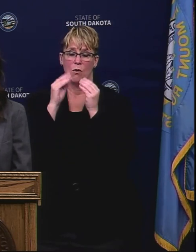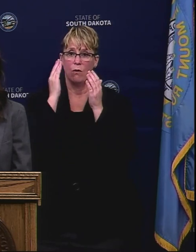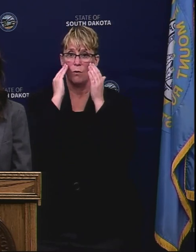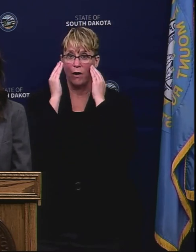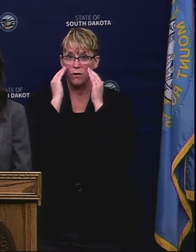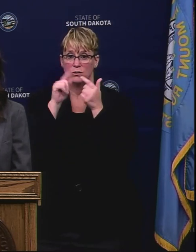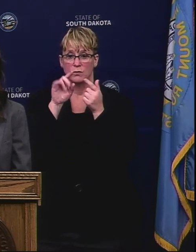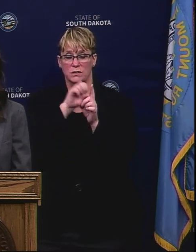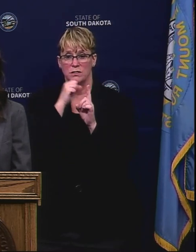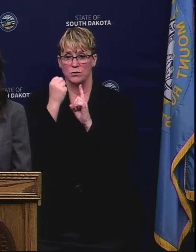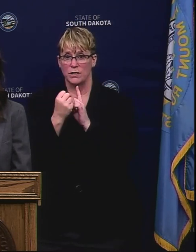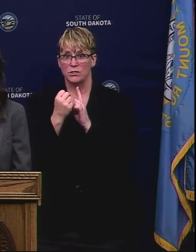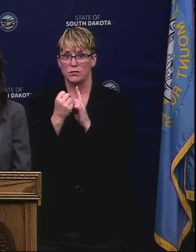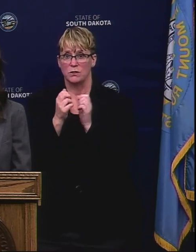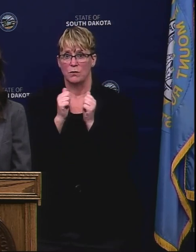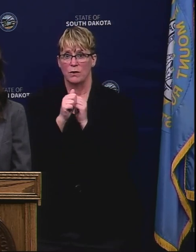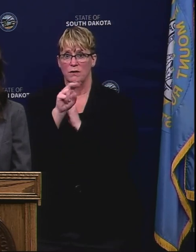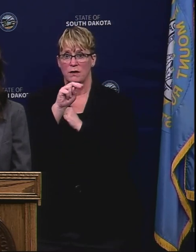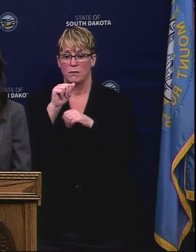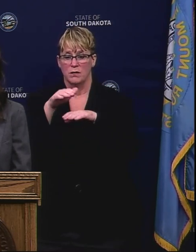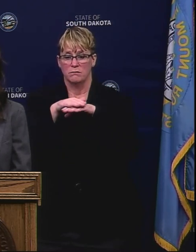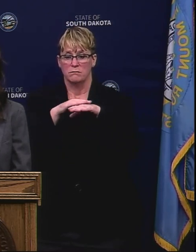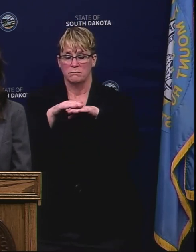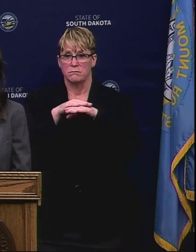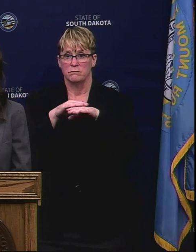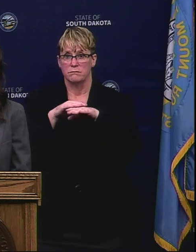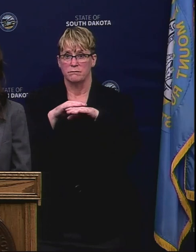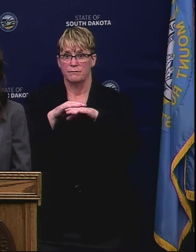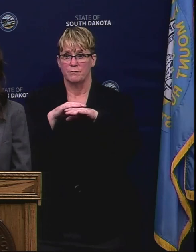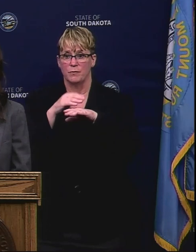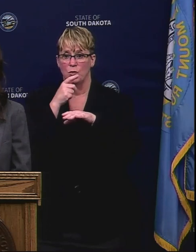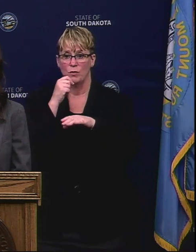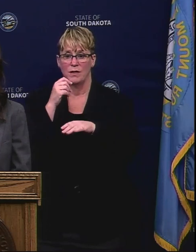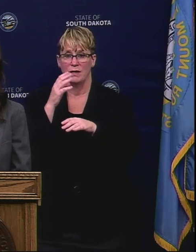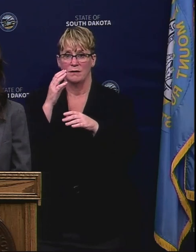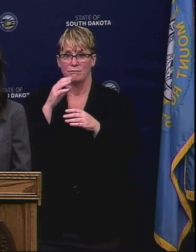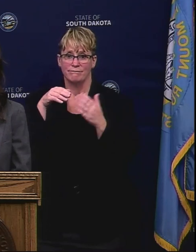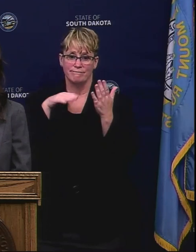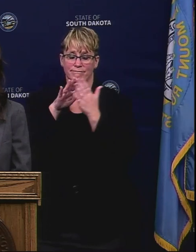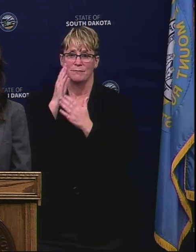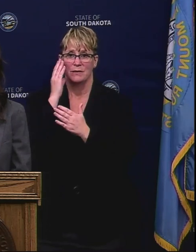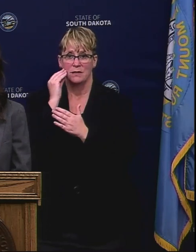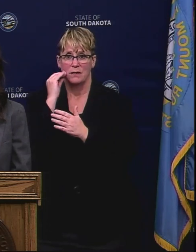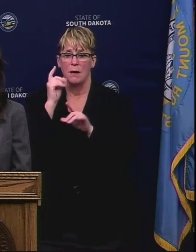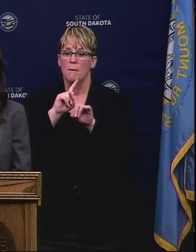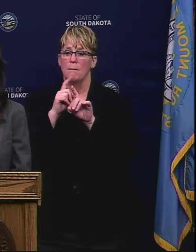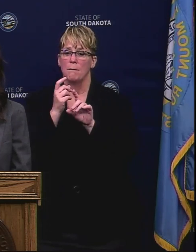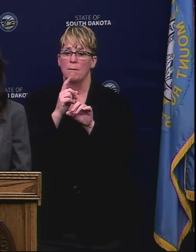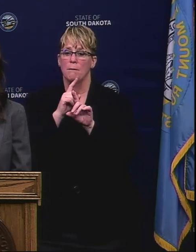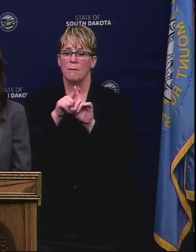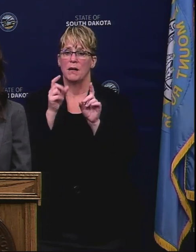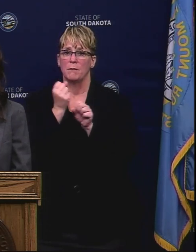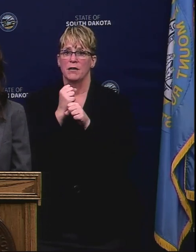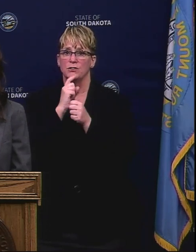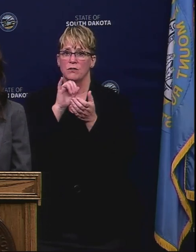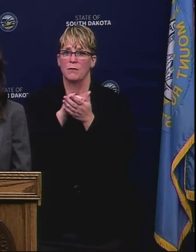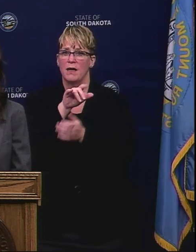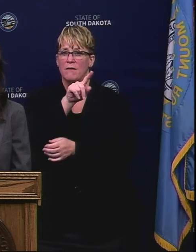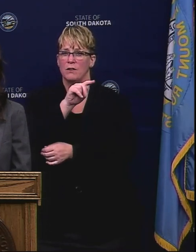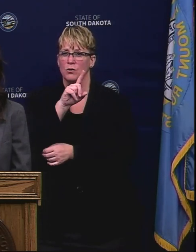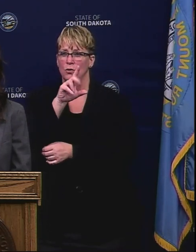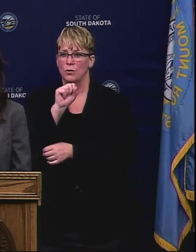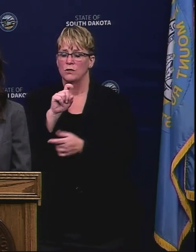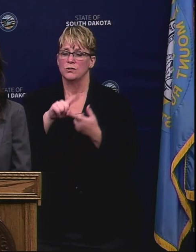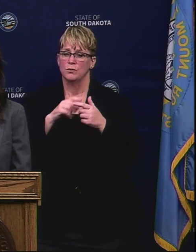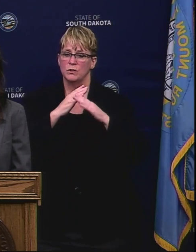to the situation that so many of our tribes face, but also what we can do to make sure we have the tools and statute that we need to make